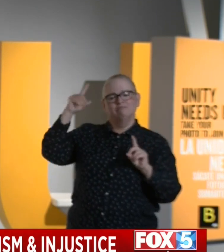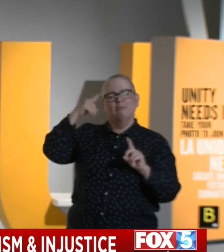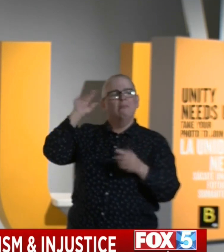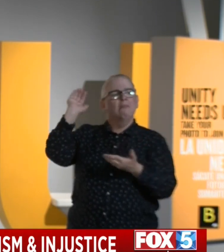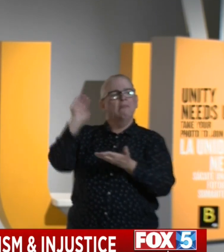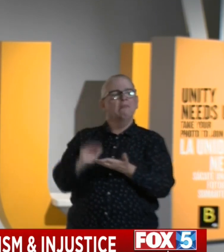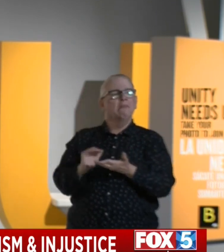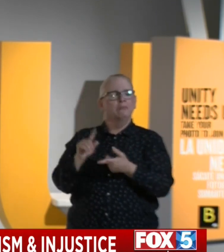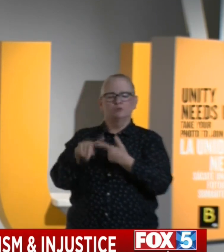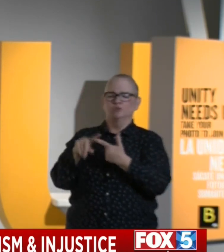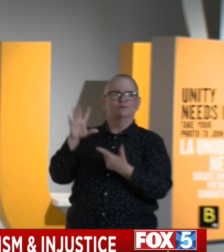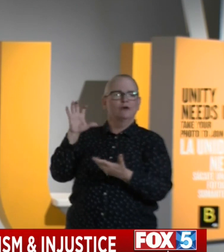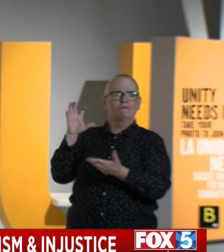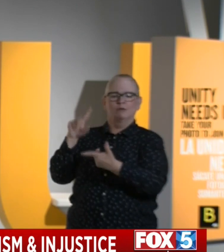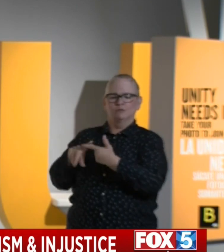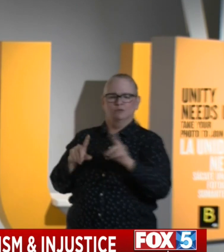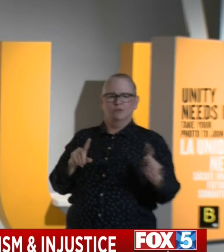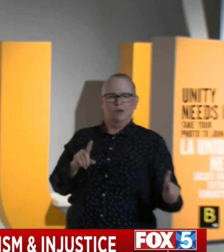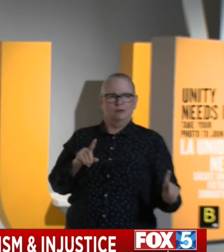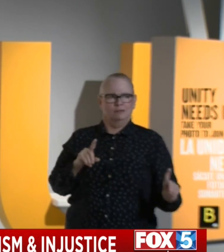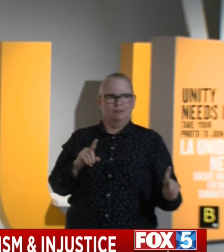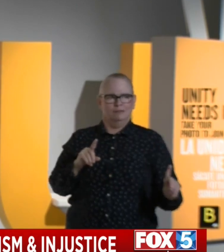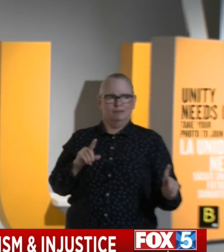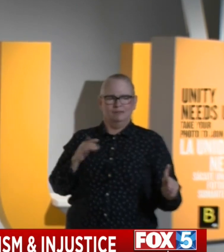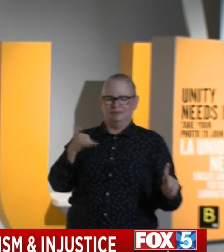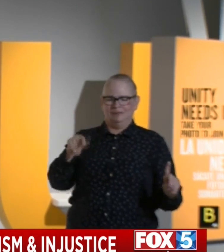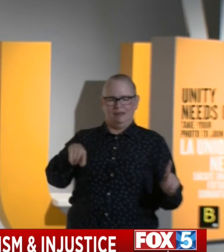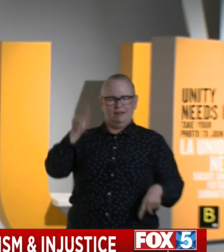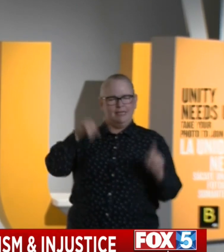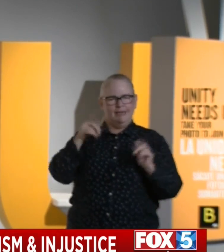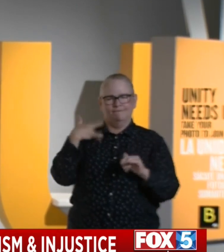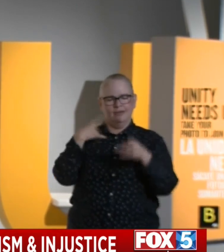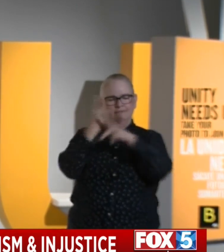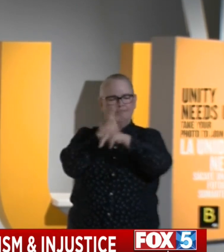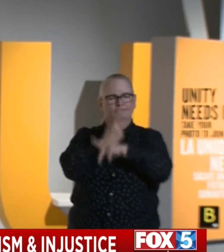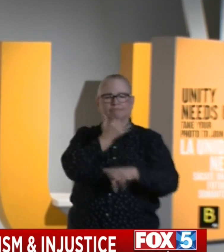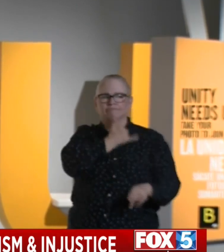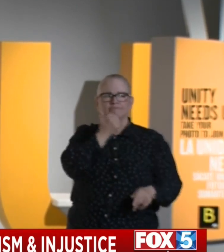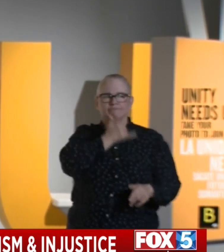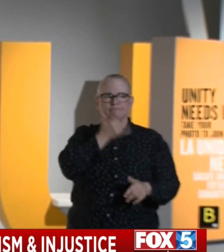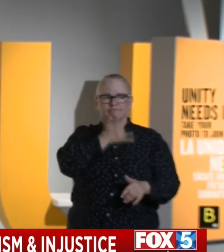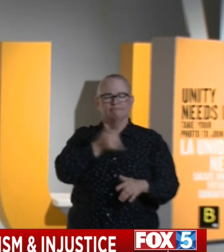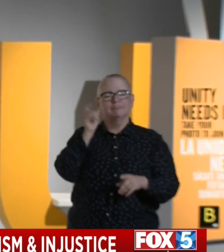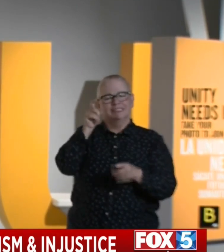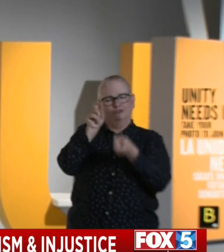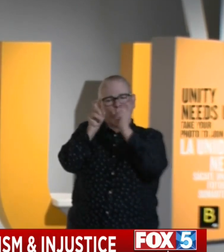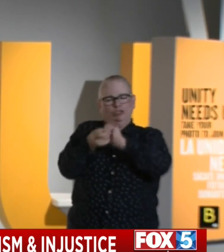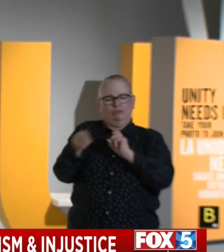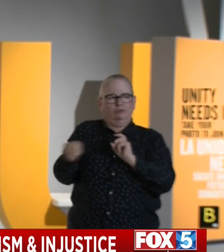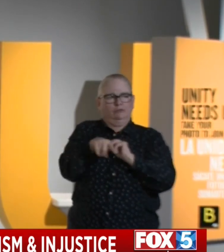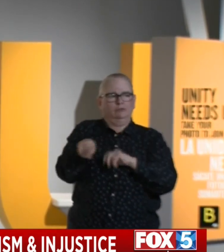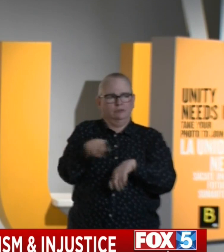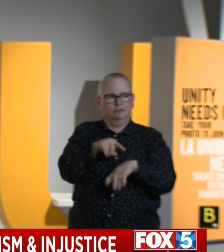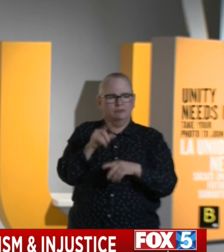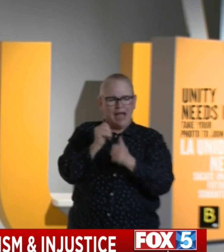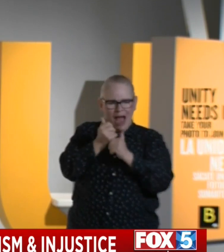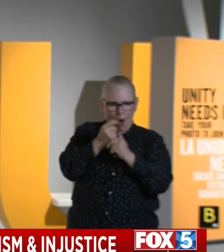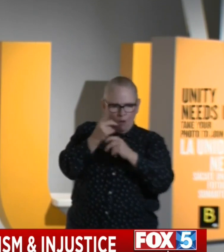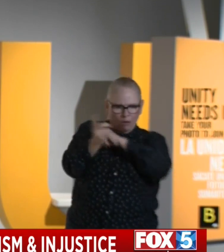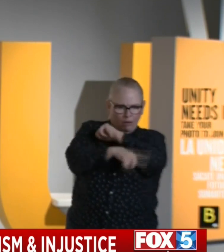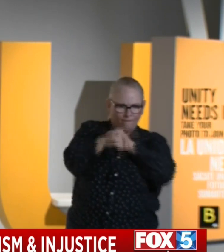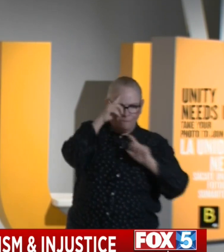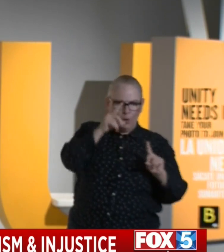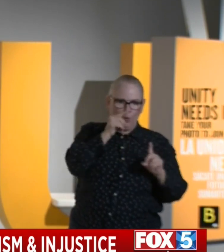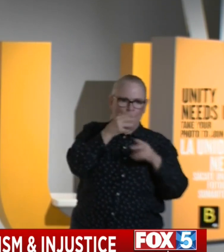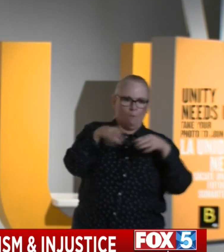knocked it down further, but disparity still persists, not just as it relates to the consequences of drug possession, but